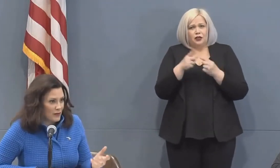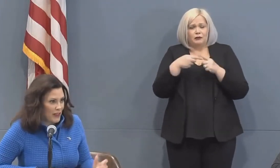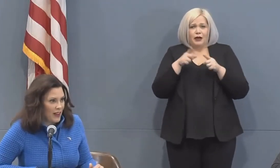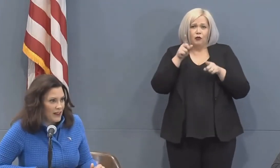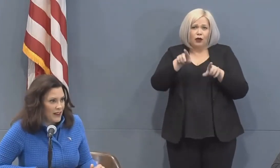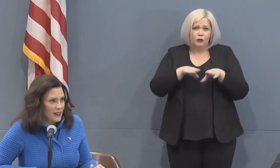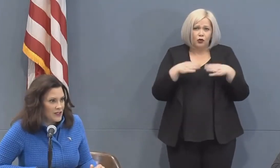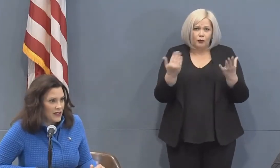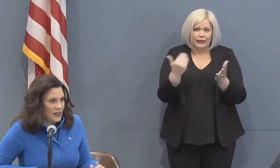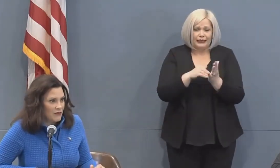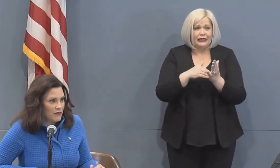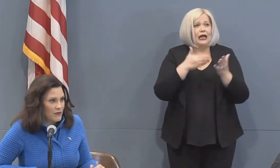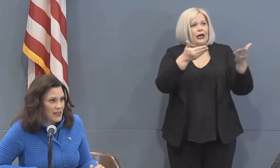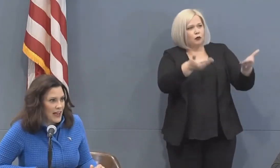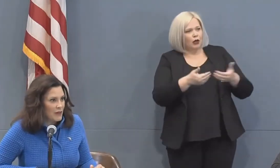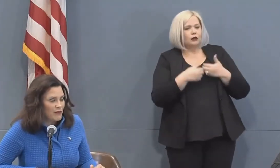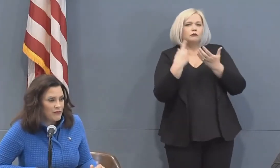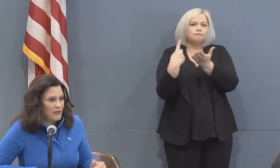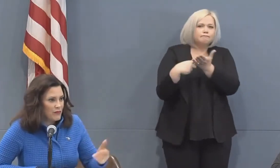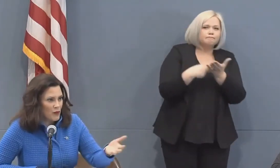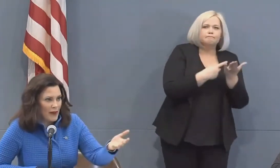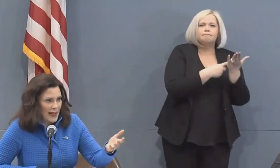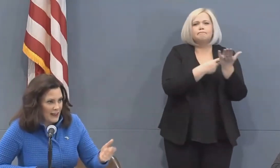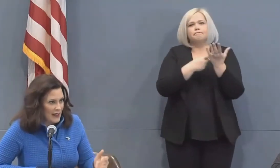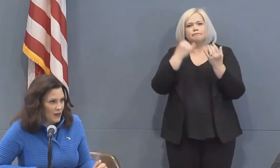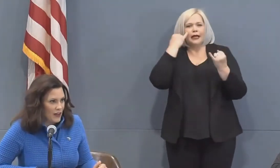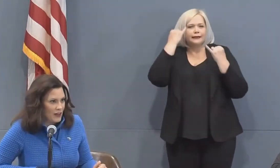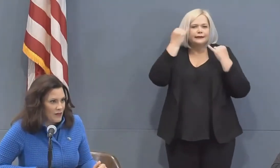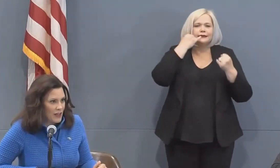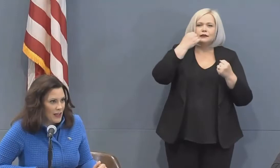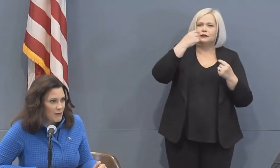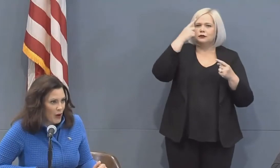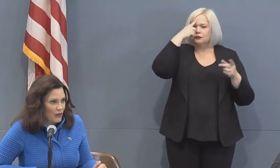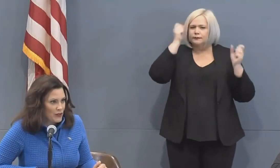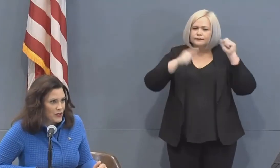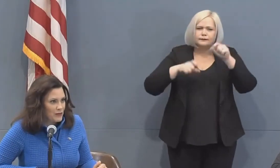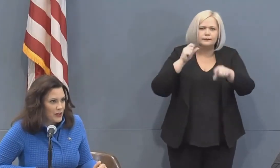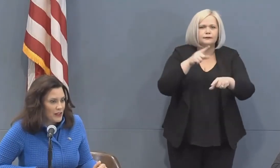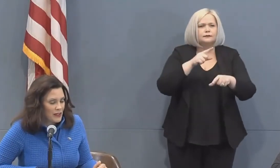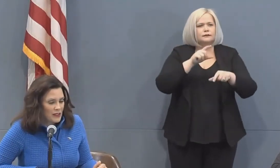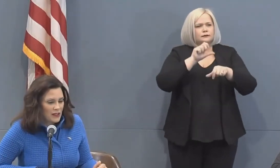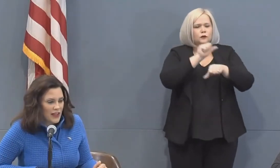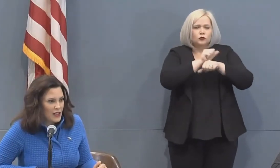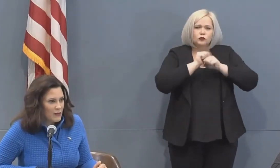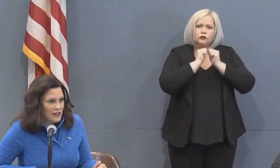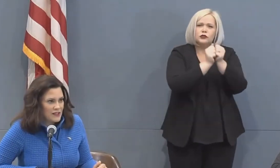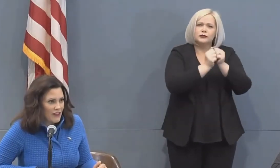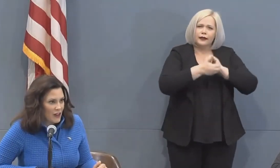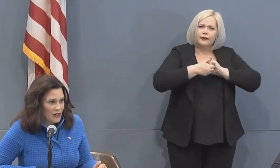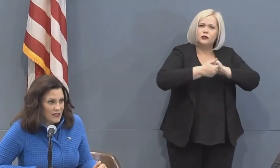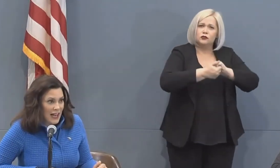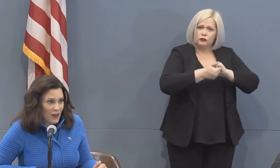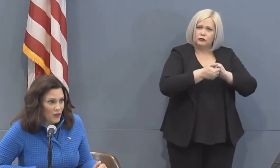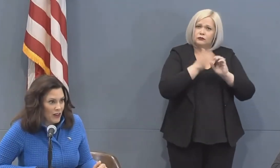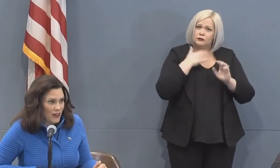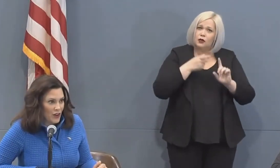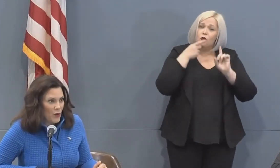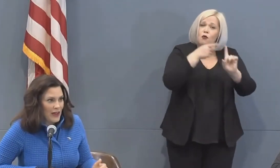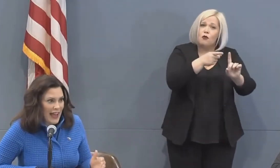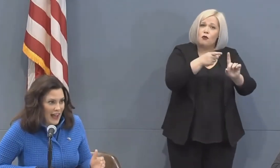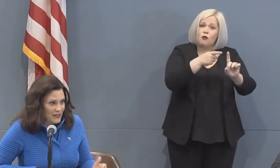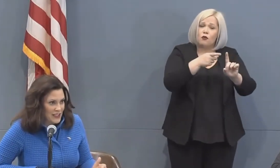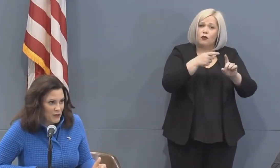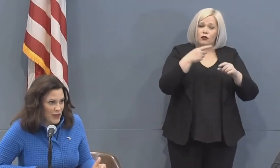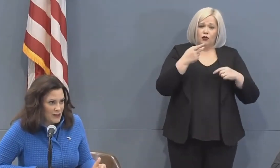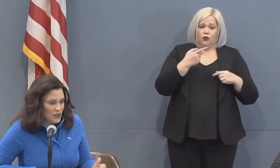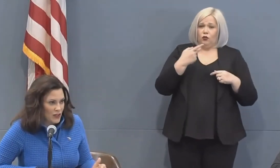I welcome that and and put my hand out in in partnership the enemy is the virus not one another